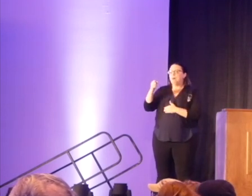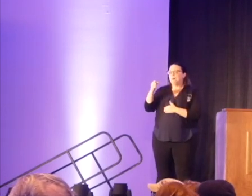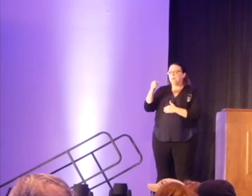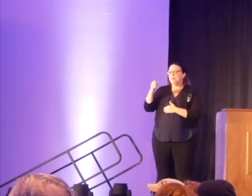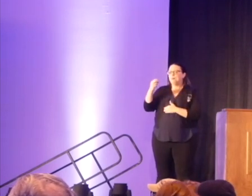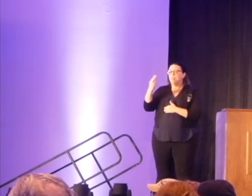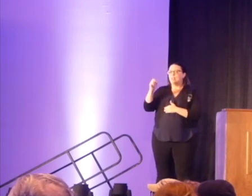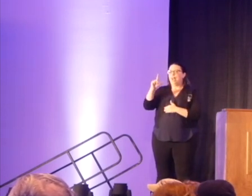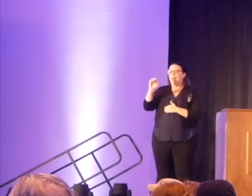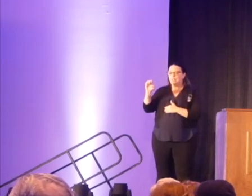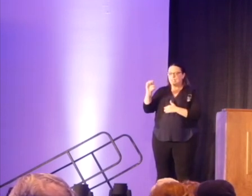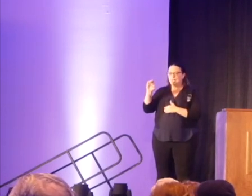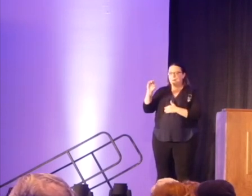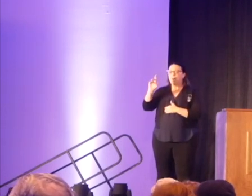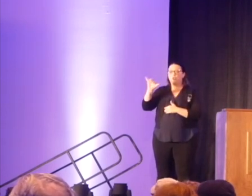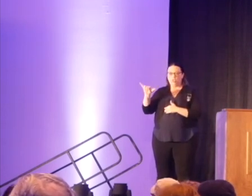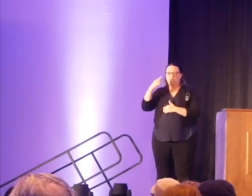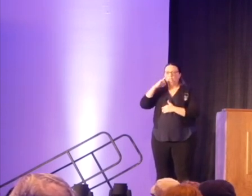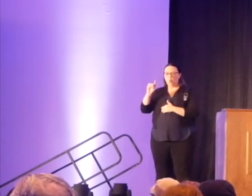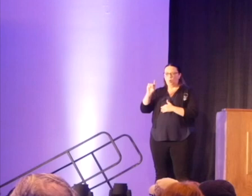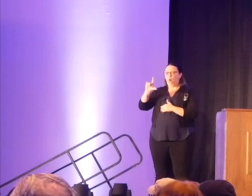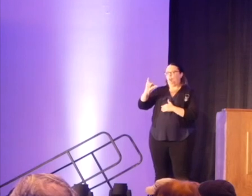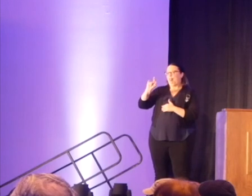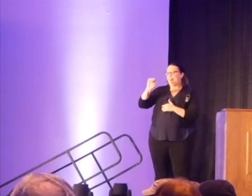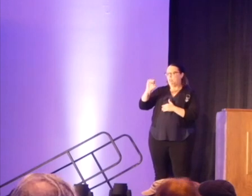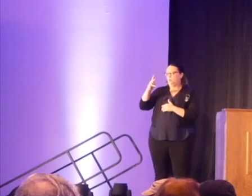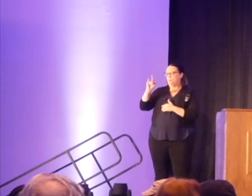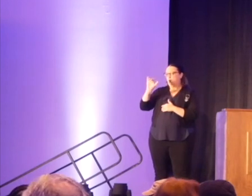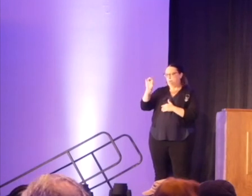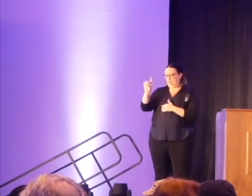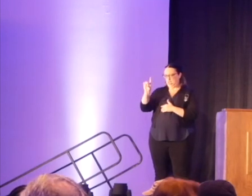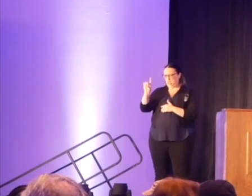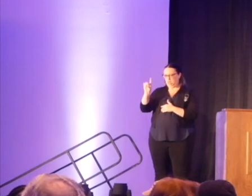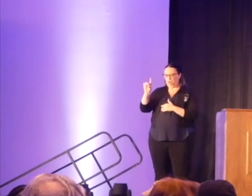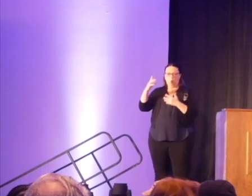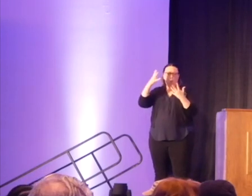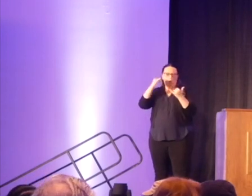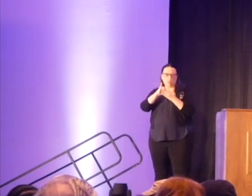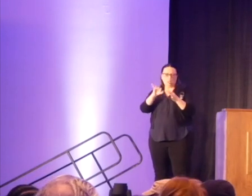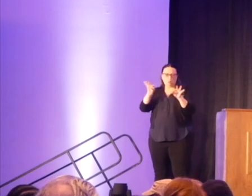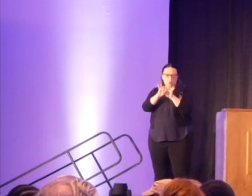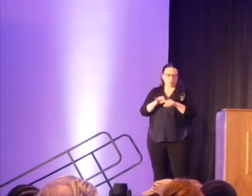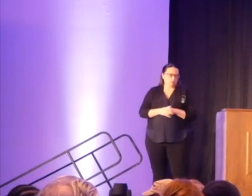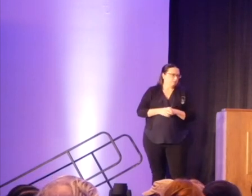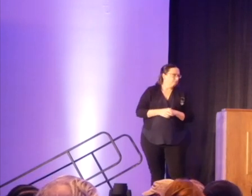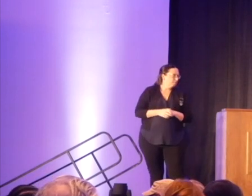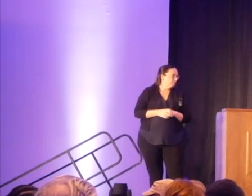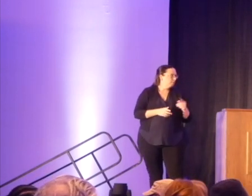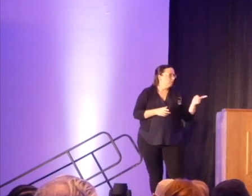Why is that one of the biggest outrages in America, if you have any words on that situation? Yeah, I think we're still helping.